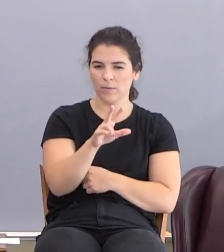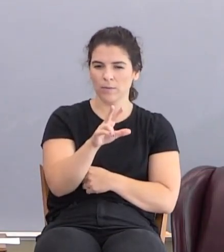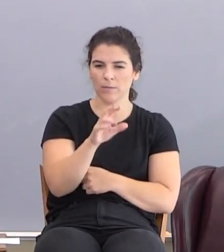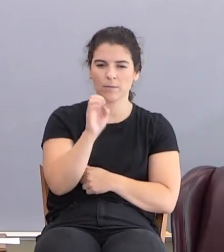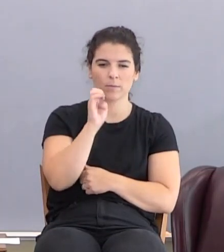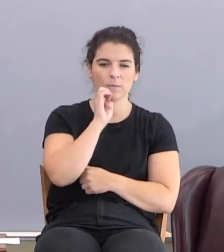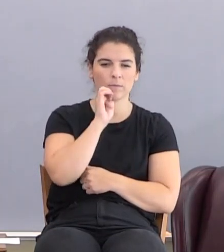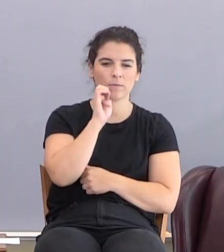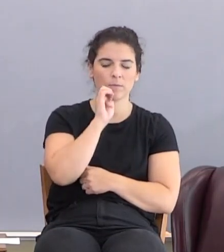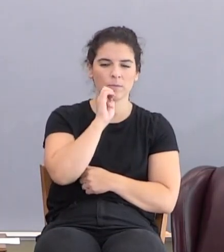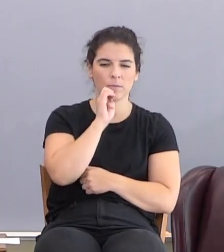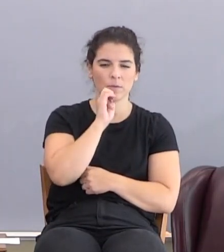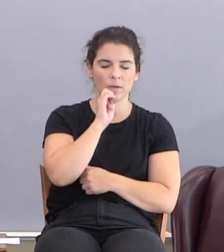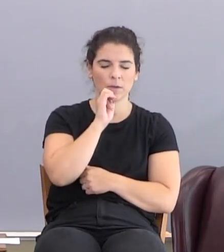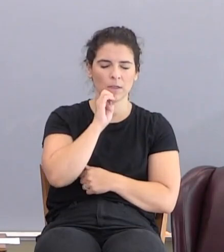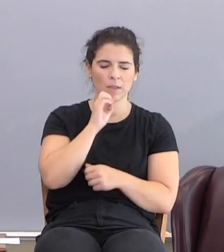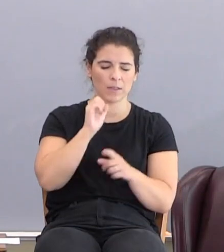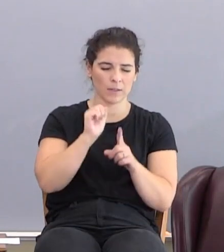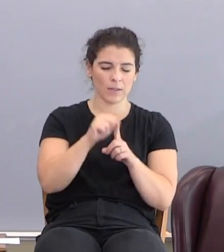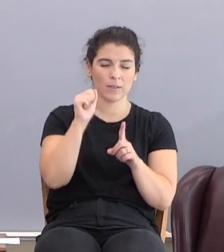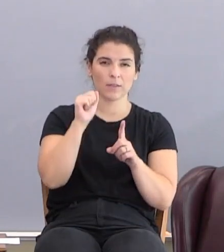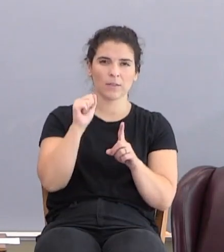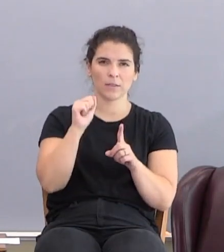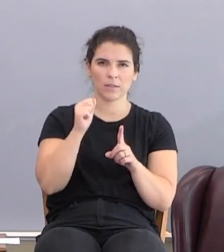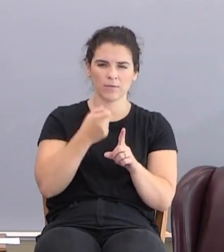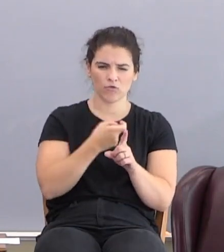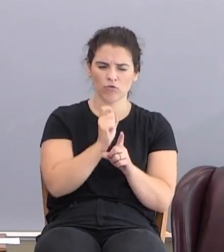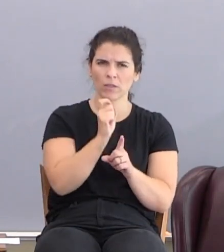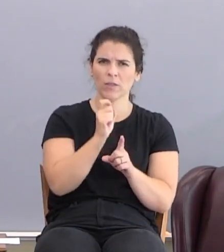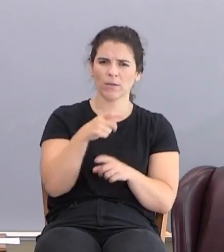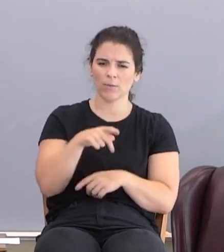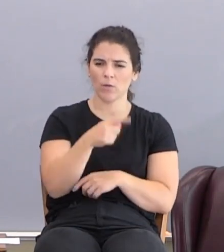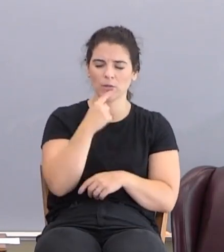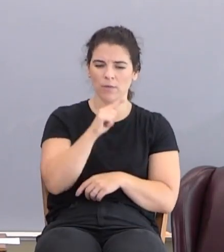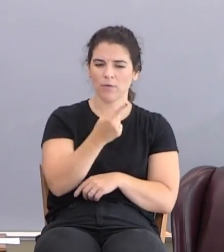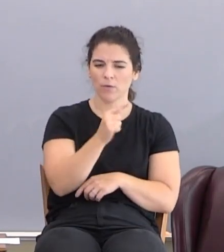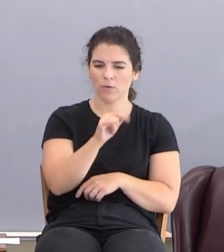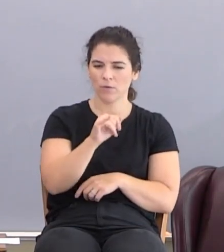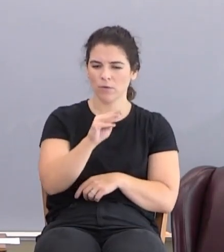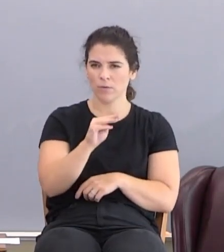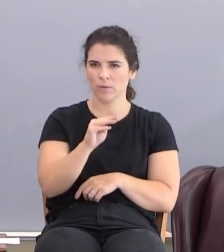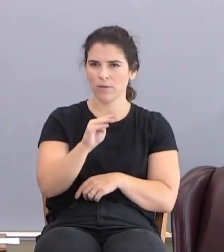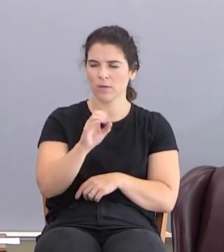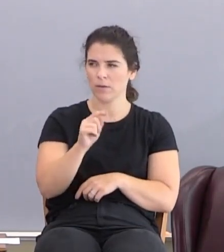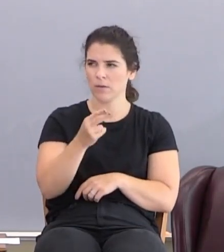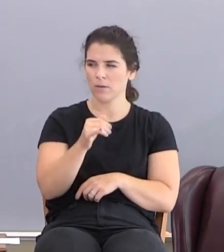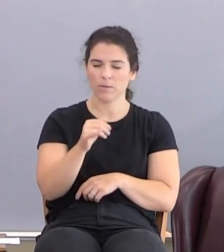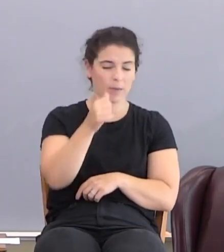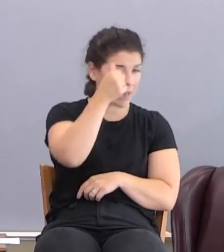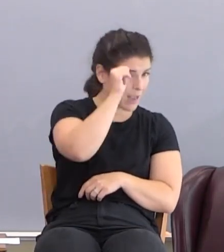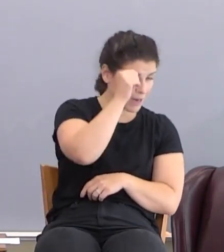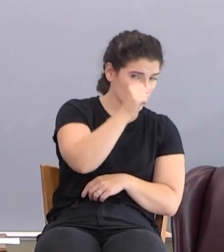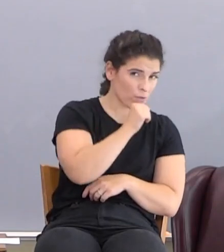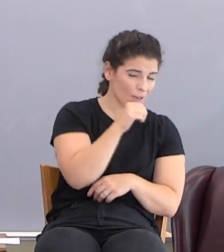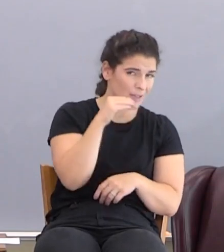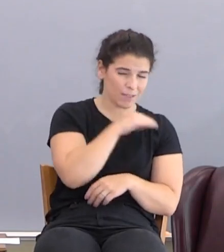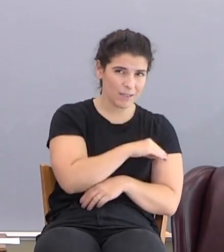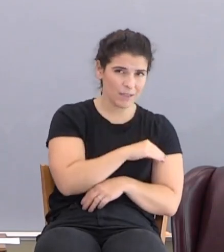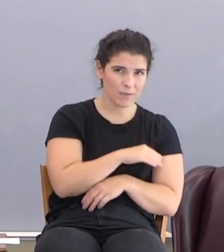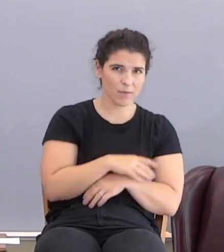Eve is deceived, Paul says in 1 Timothy. But Paul wasn't. Adam wasn't.